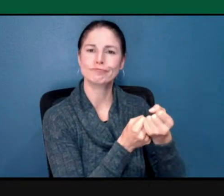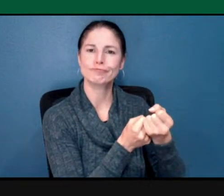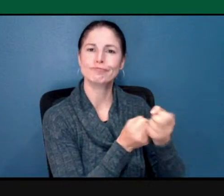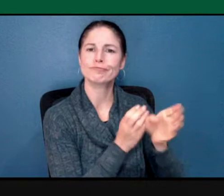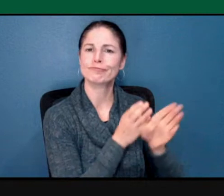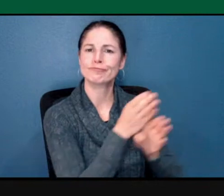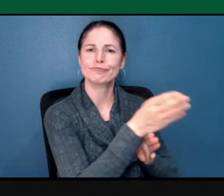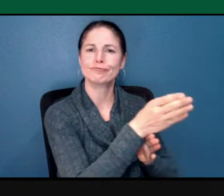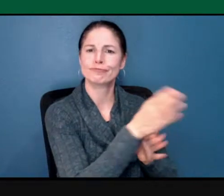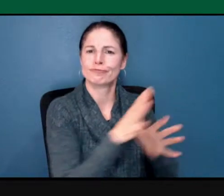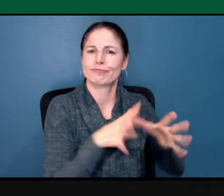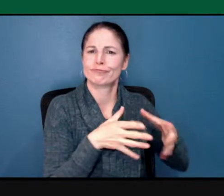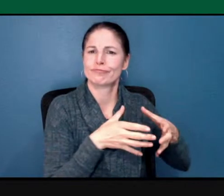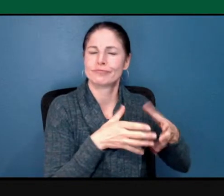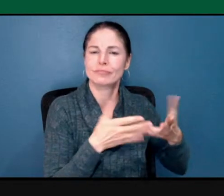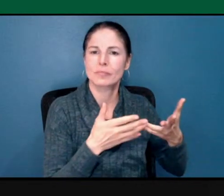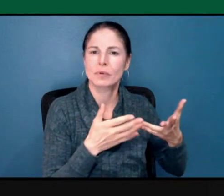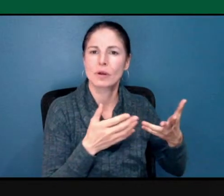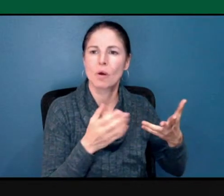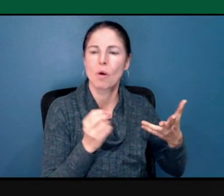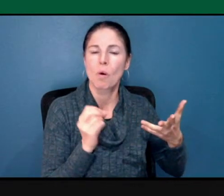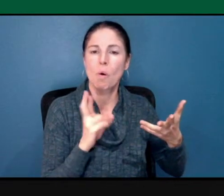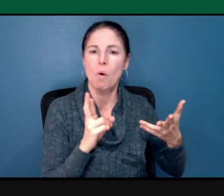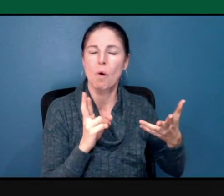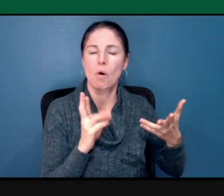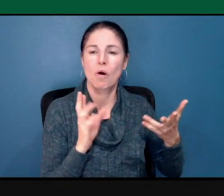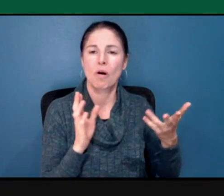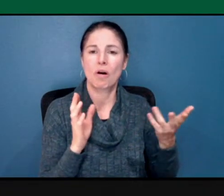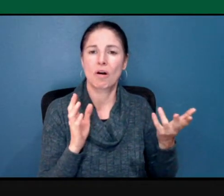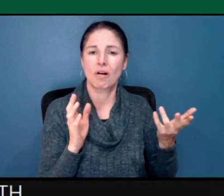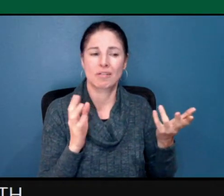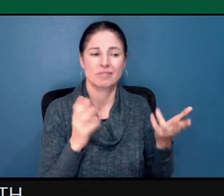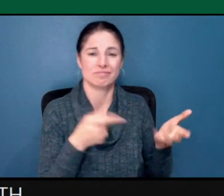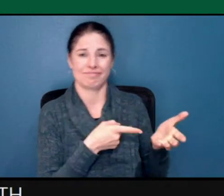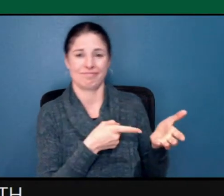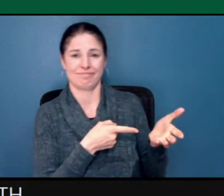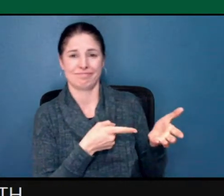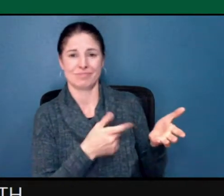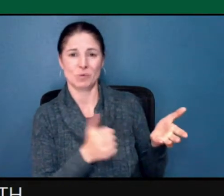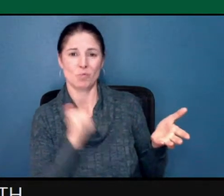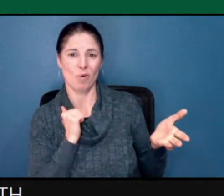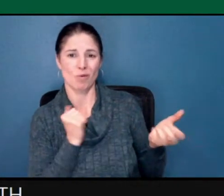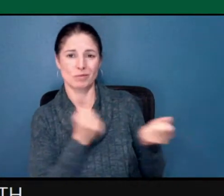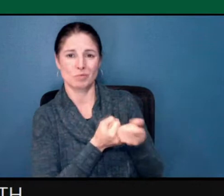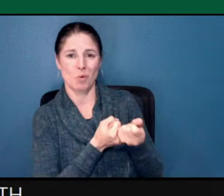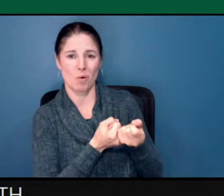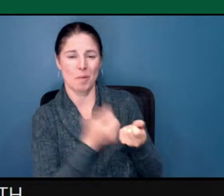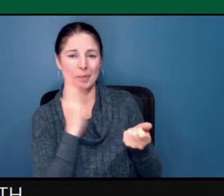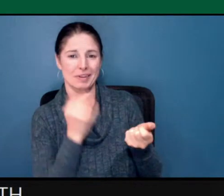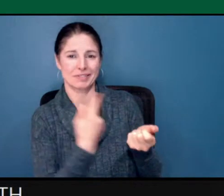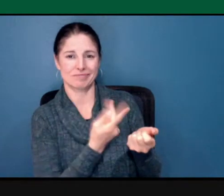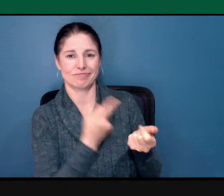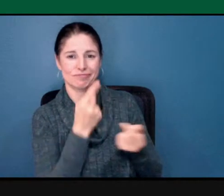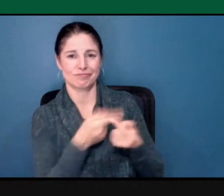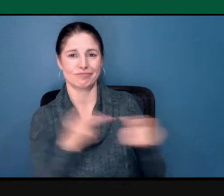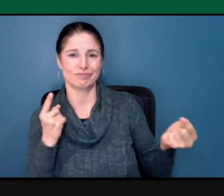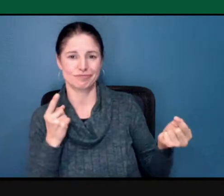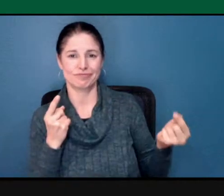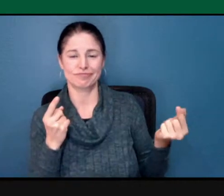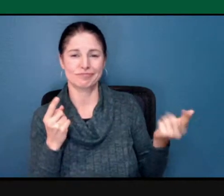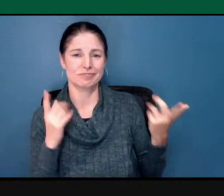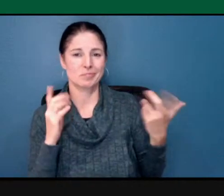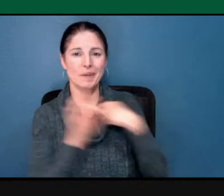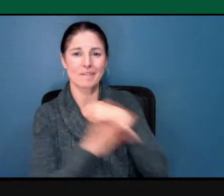or not stand with them because we may have other differences on foreign policy or any other